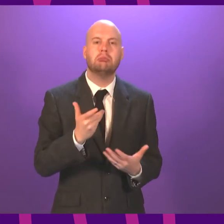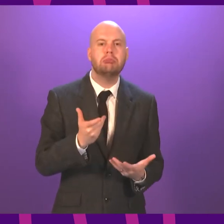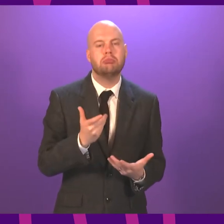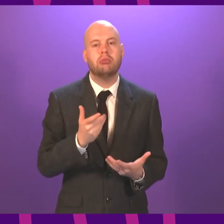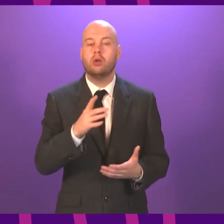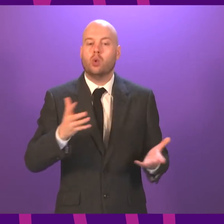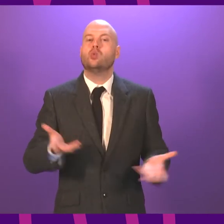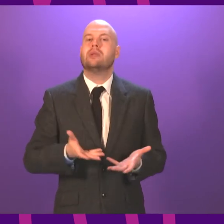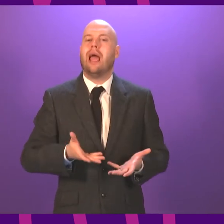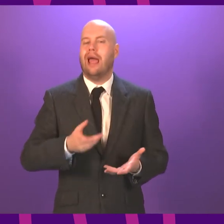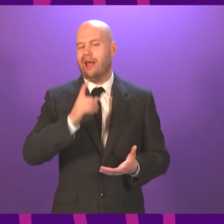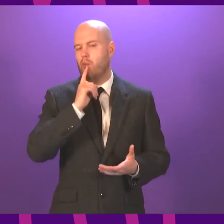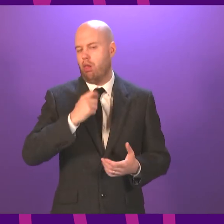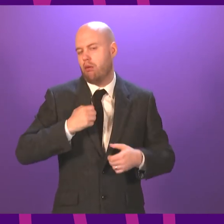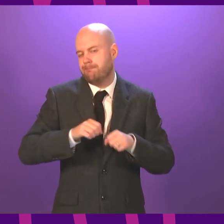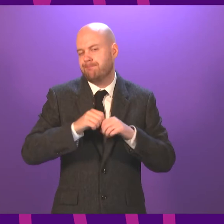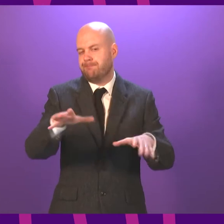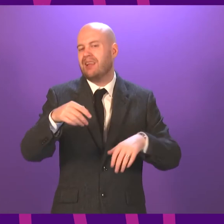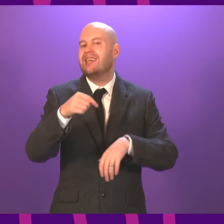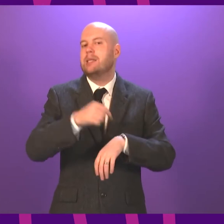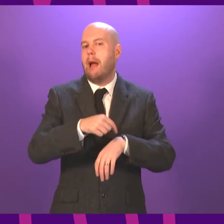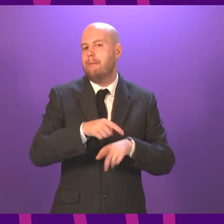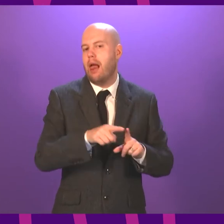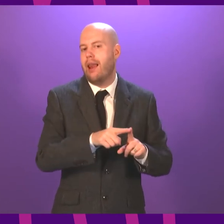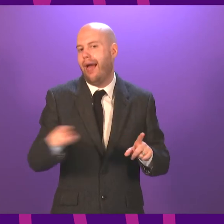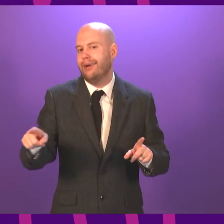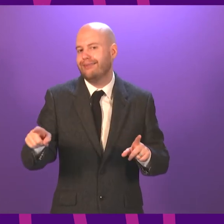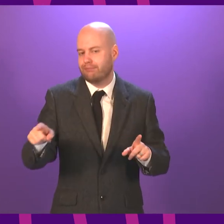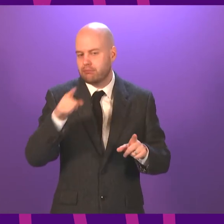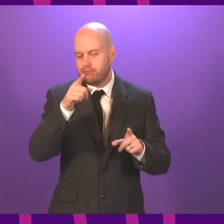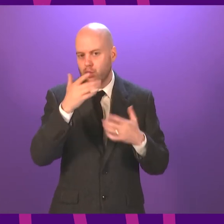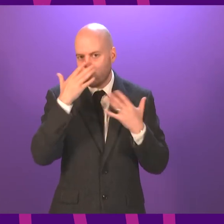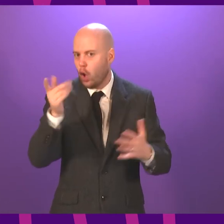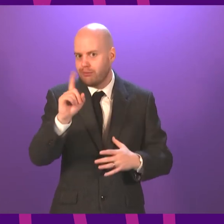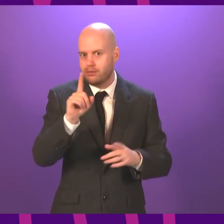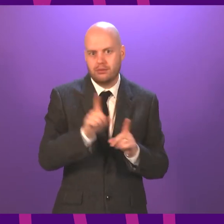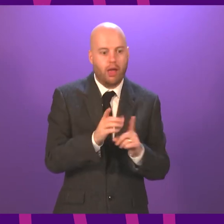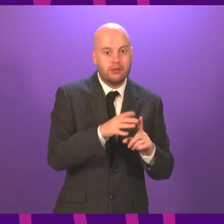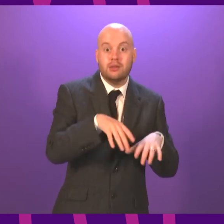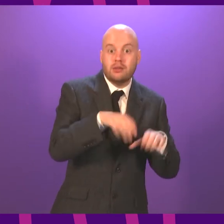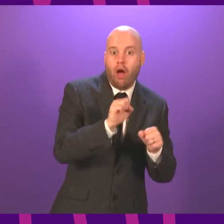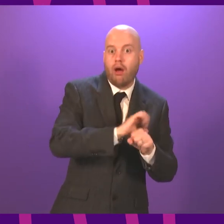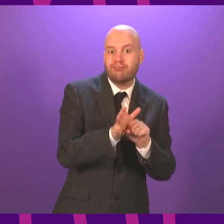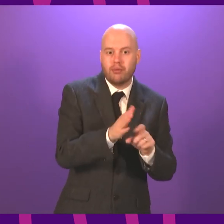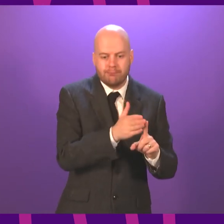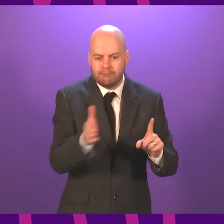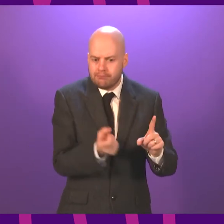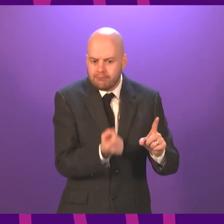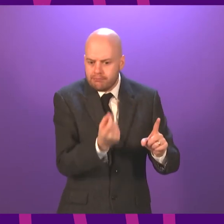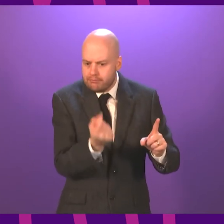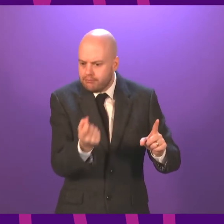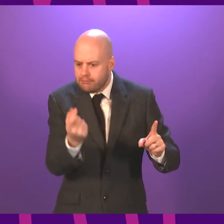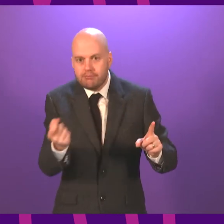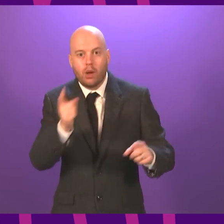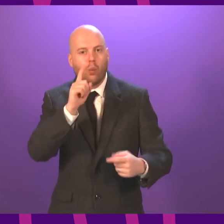comparison, which shows that at key moments and on the big decisions, the UK and Scottish governments were in lockstep. It is important to stress